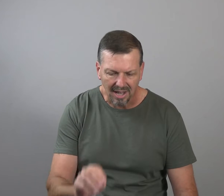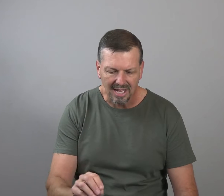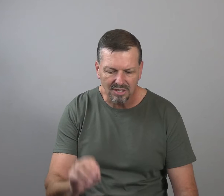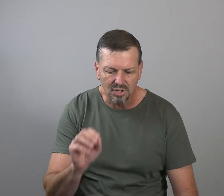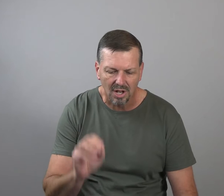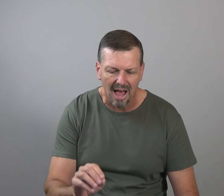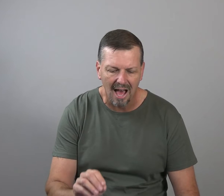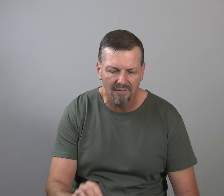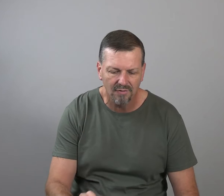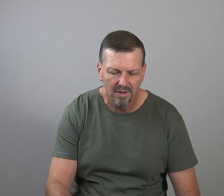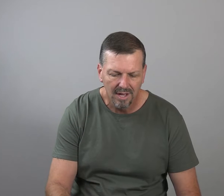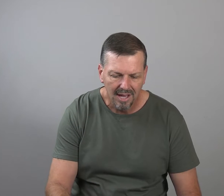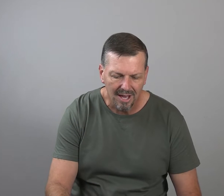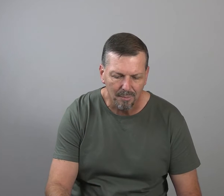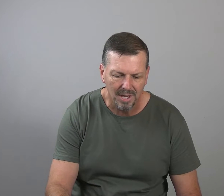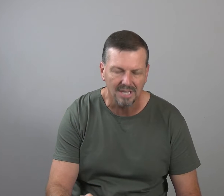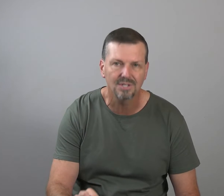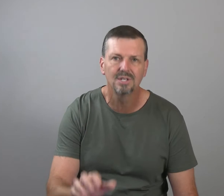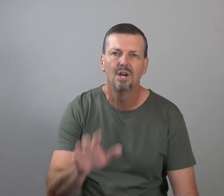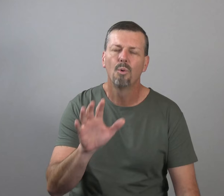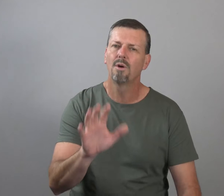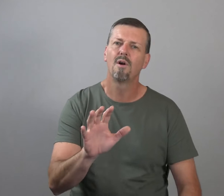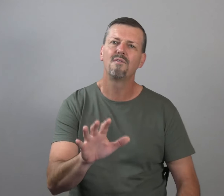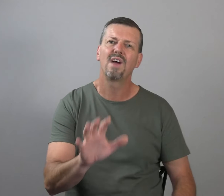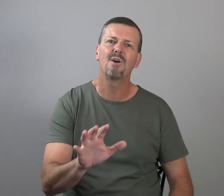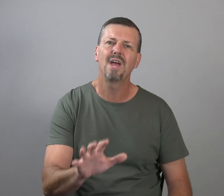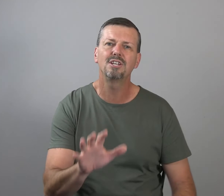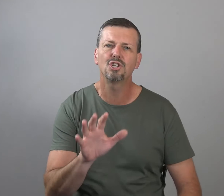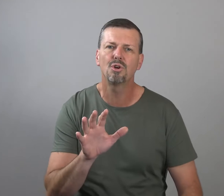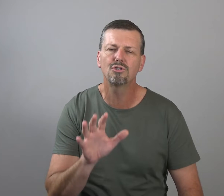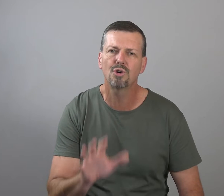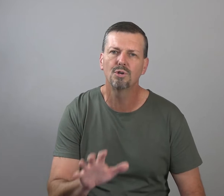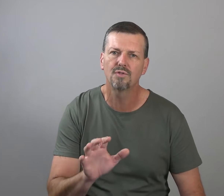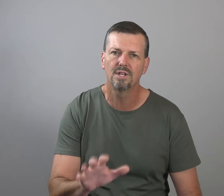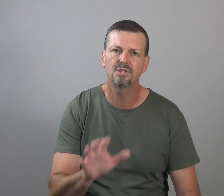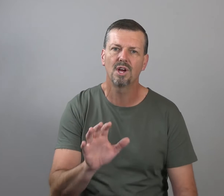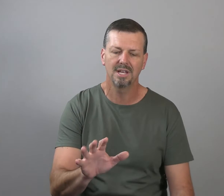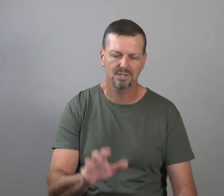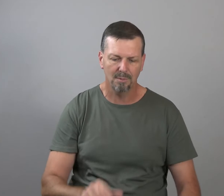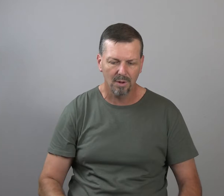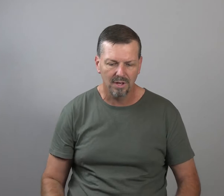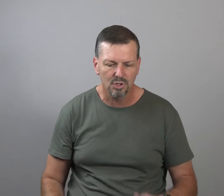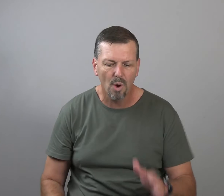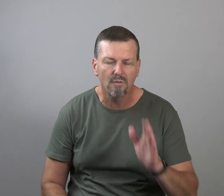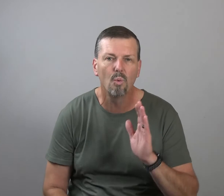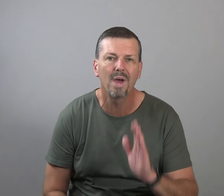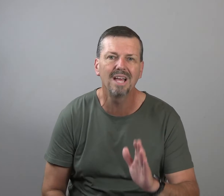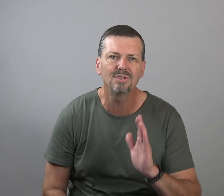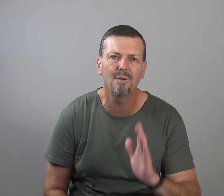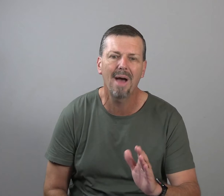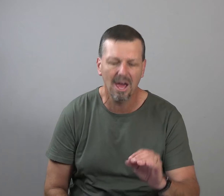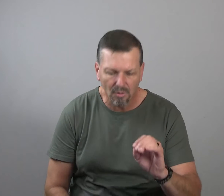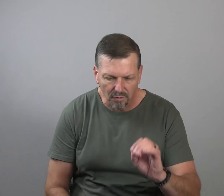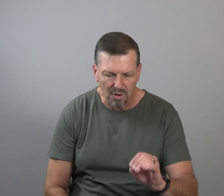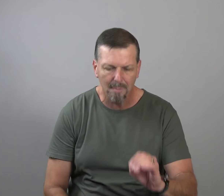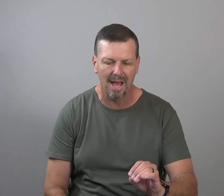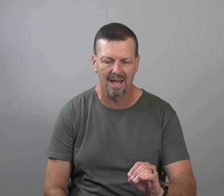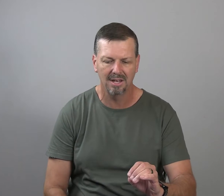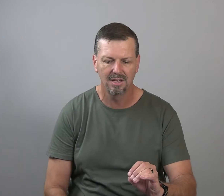leads to life and peace. One of our foundational truths for this study is simply this. Whoever wins the battle for your mind